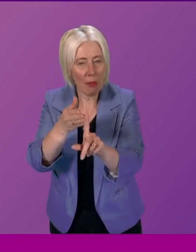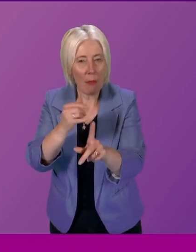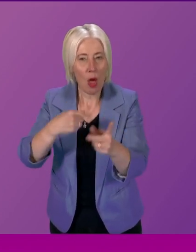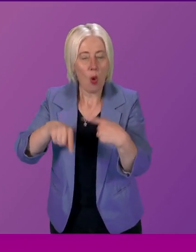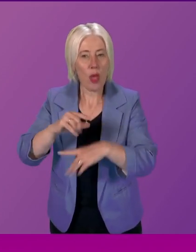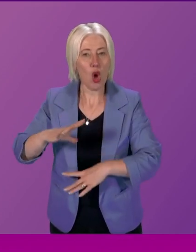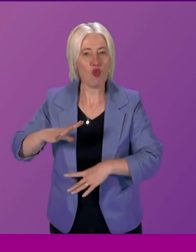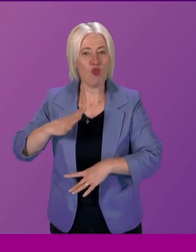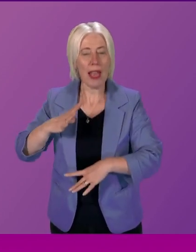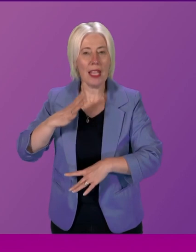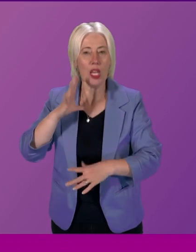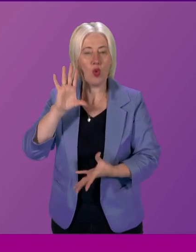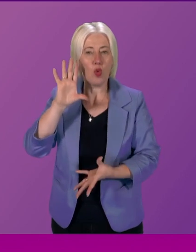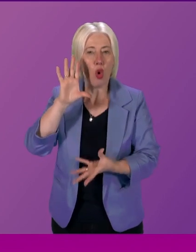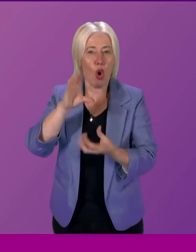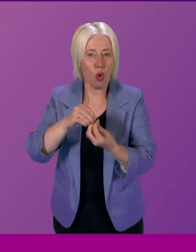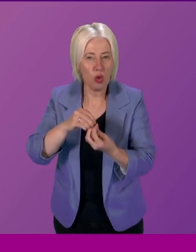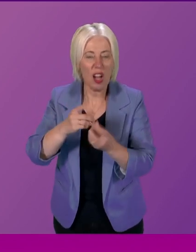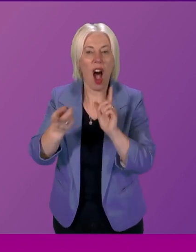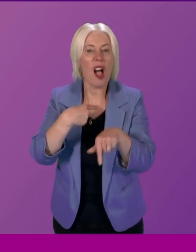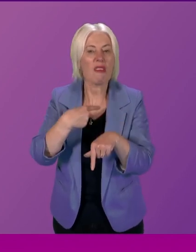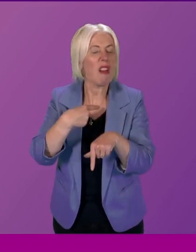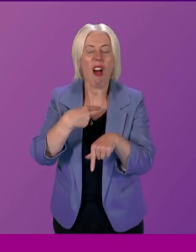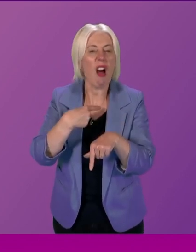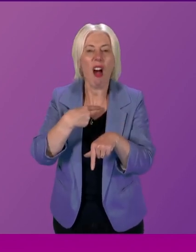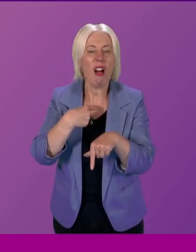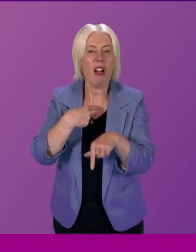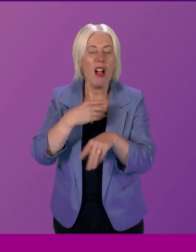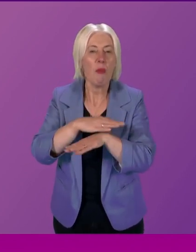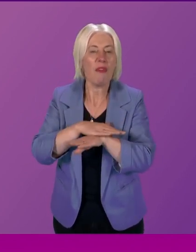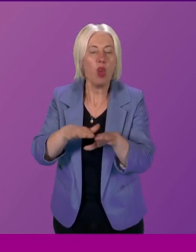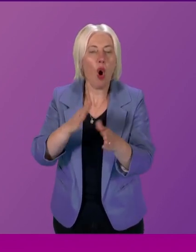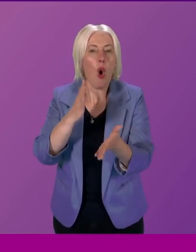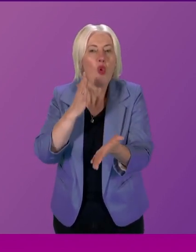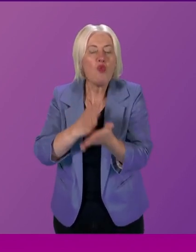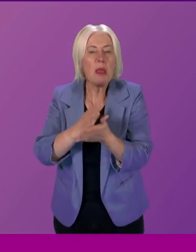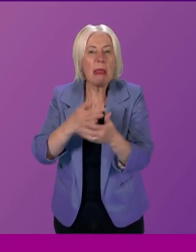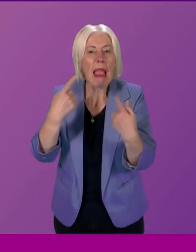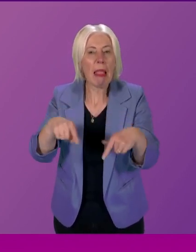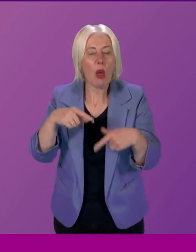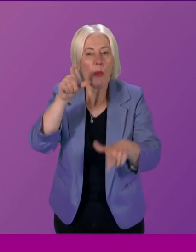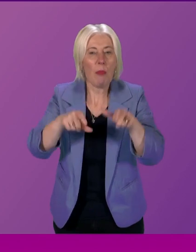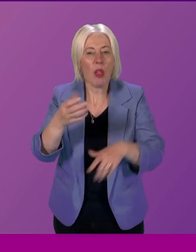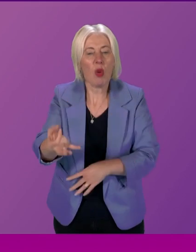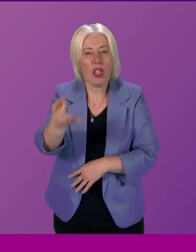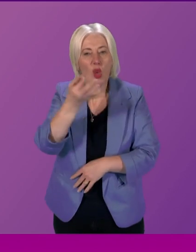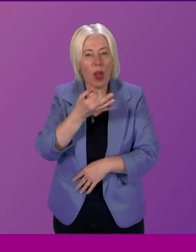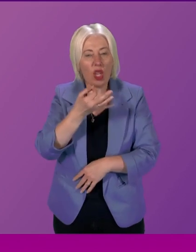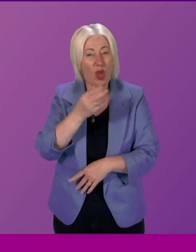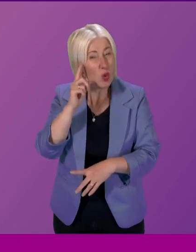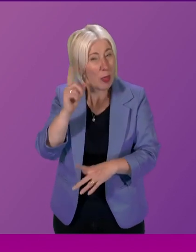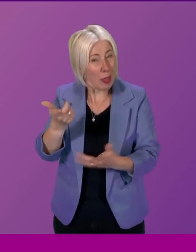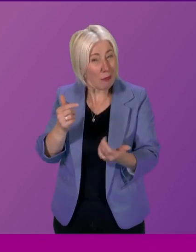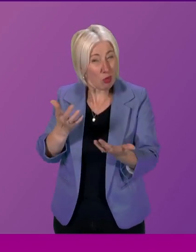to have concluded what the answer is without listening and allowing people to make their voices heard would he concede that